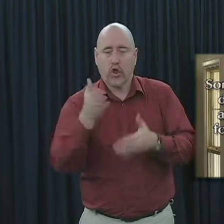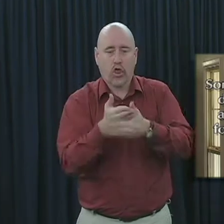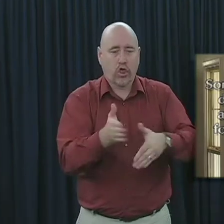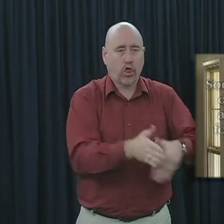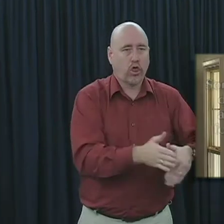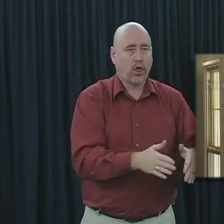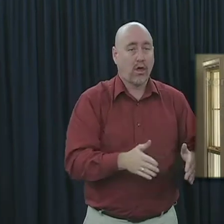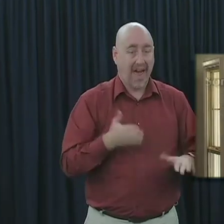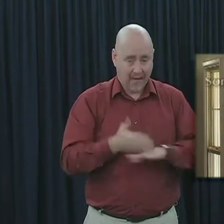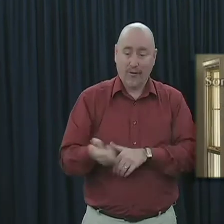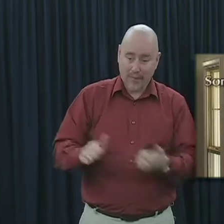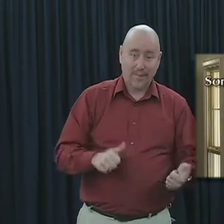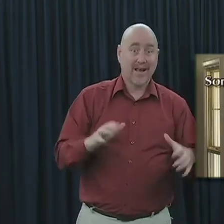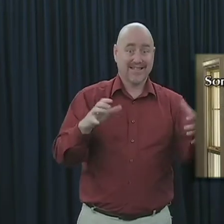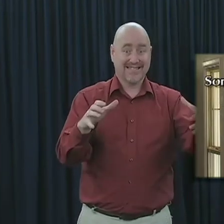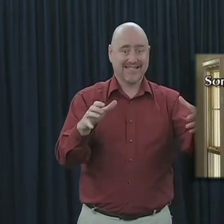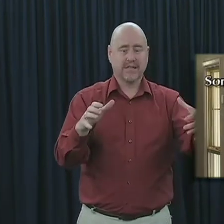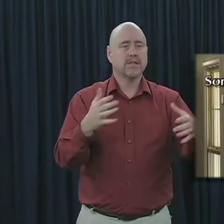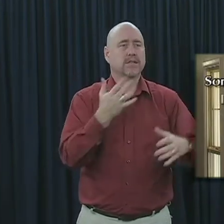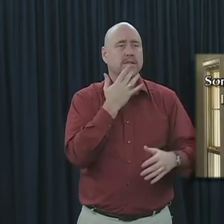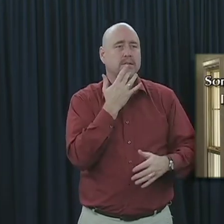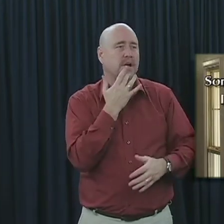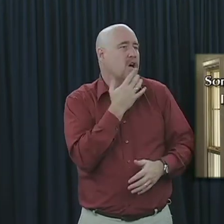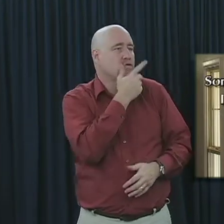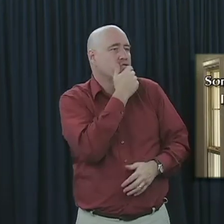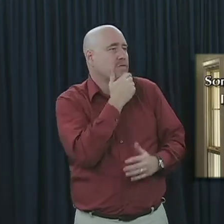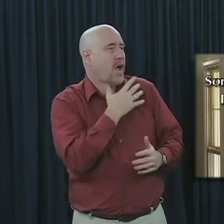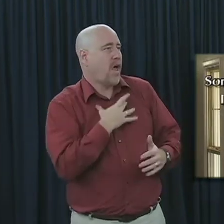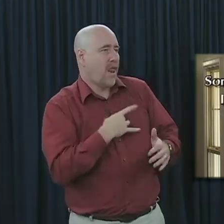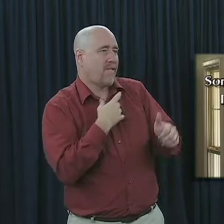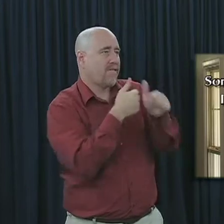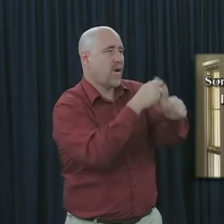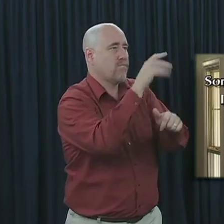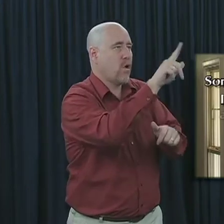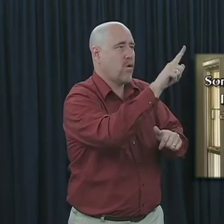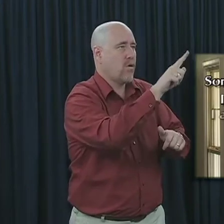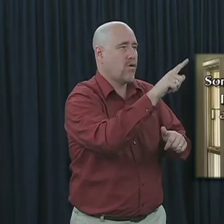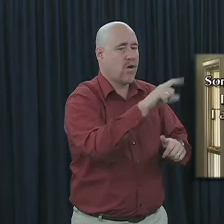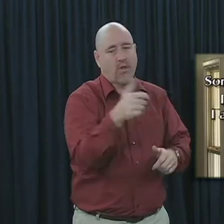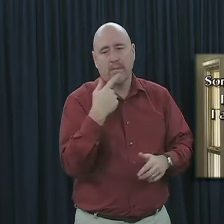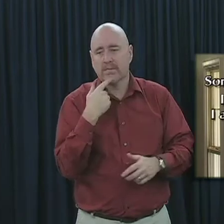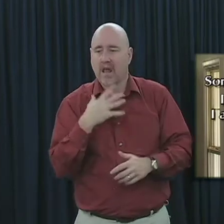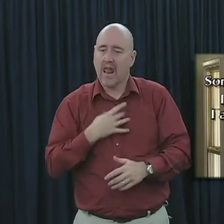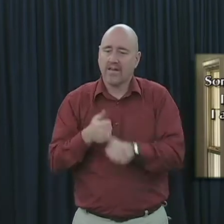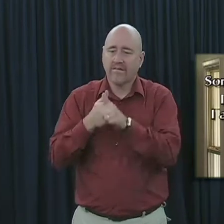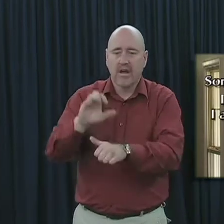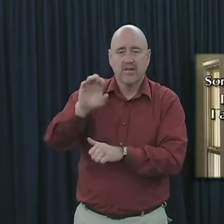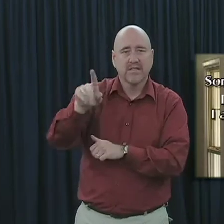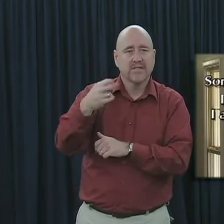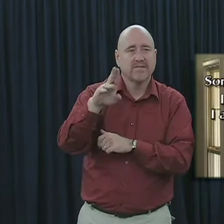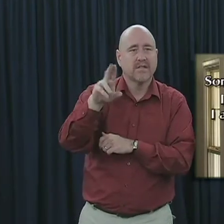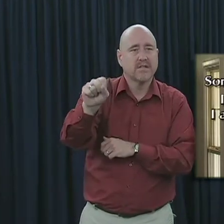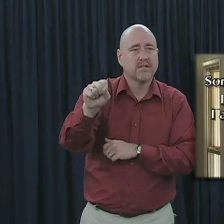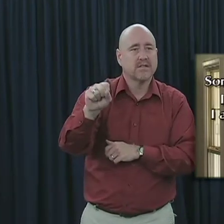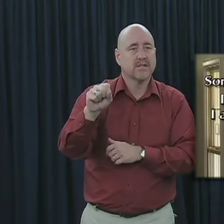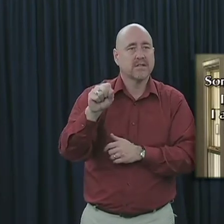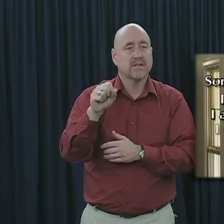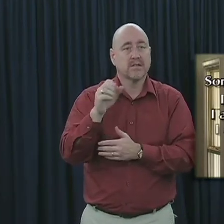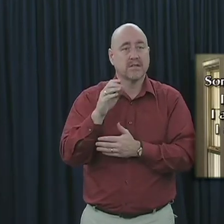After being baptized, some were saying, well, I am of Paul, and others were saying, I am of Cephas, and some were saying,